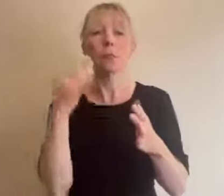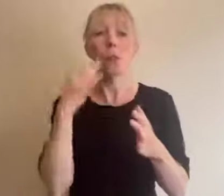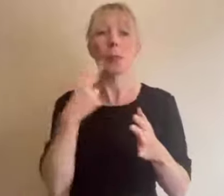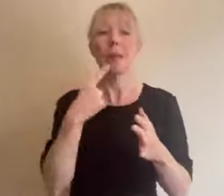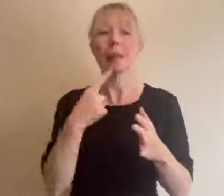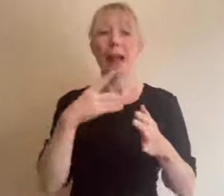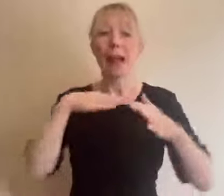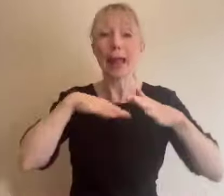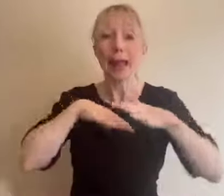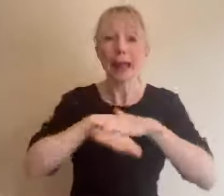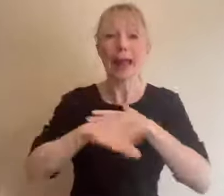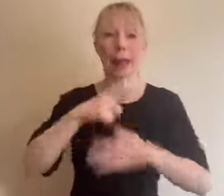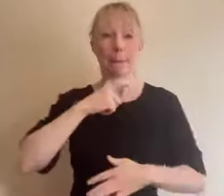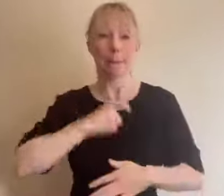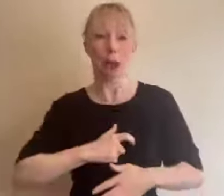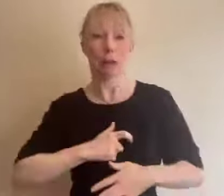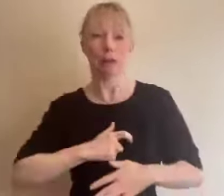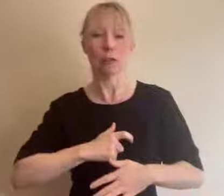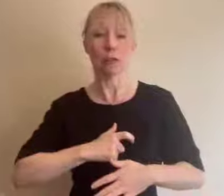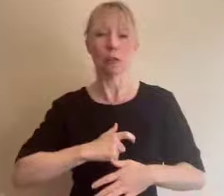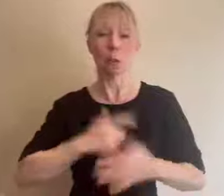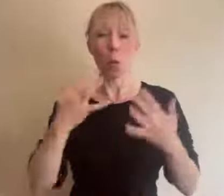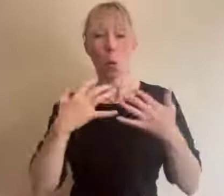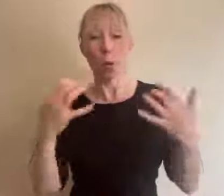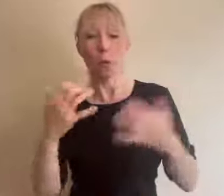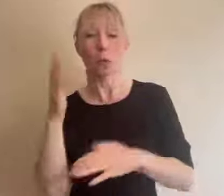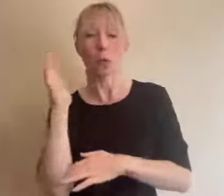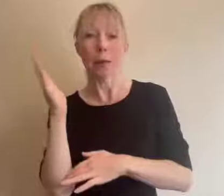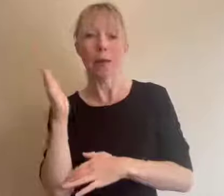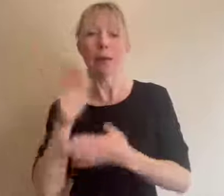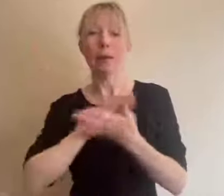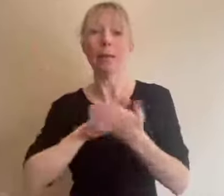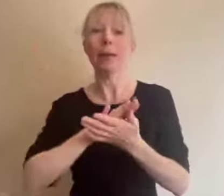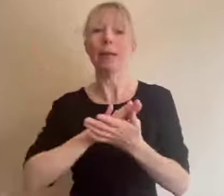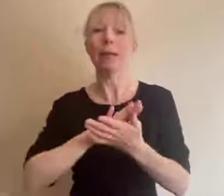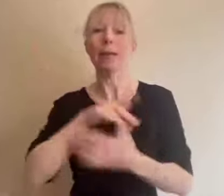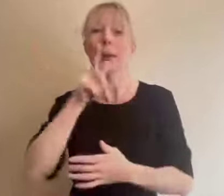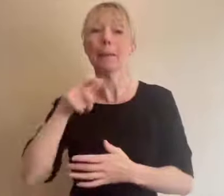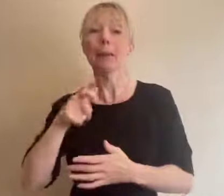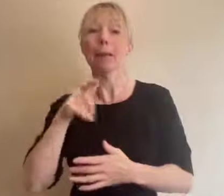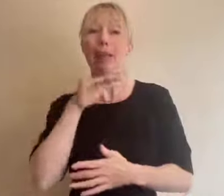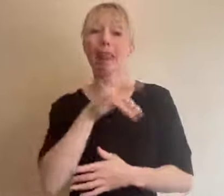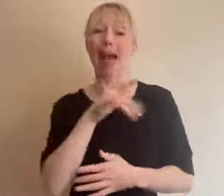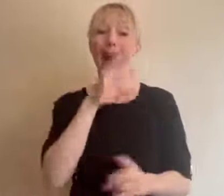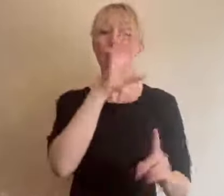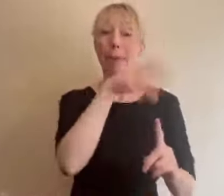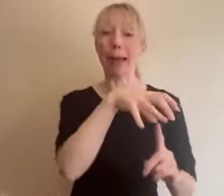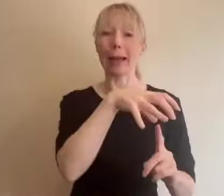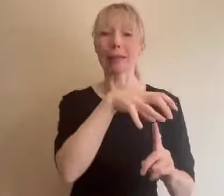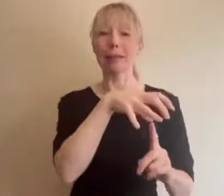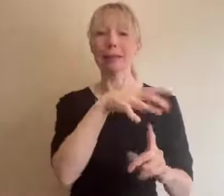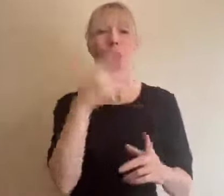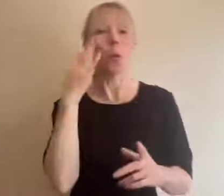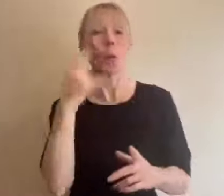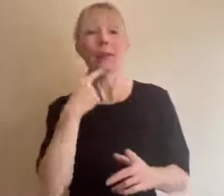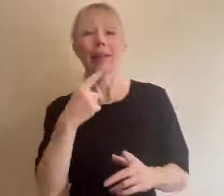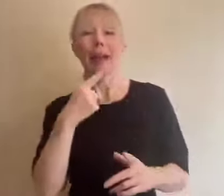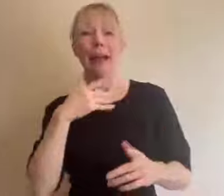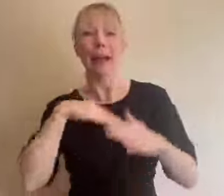-person audience or speakers we mean people present in the venue and when we talk about the in-person work or event we mean